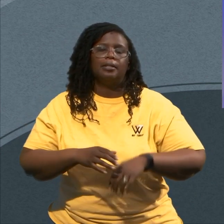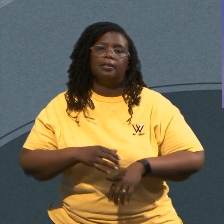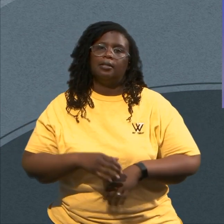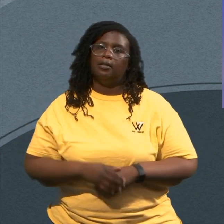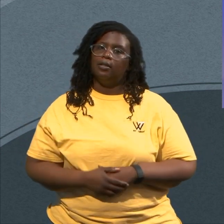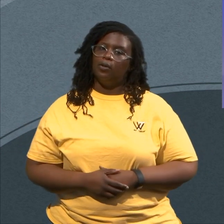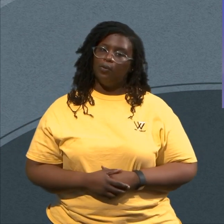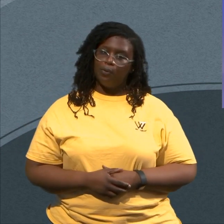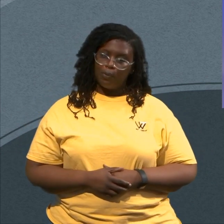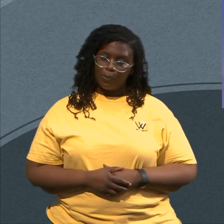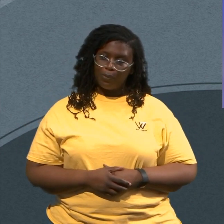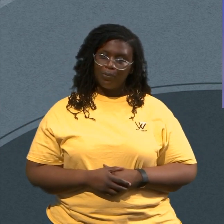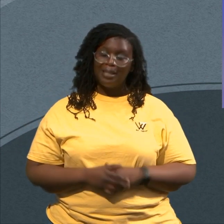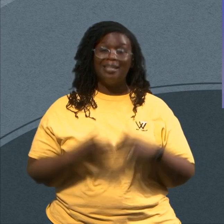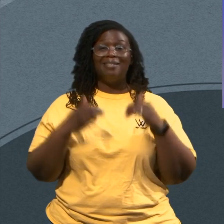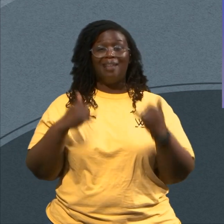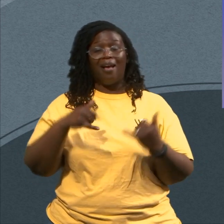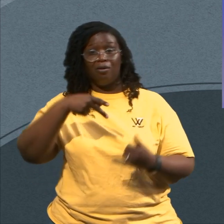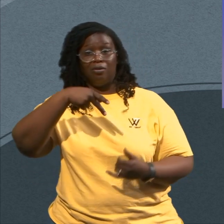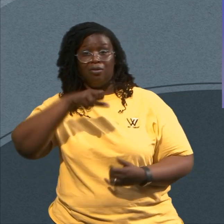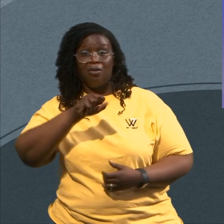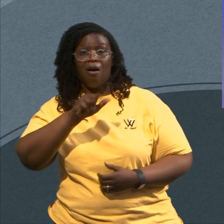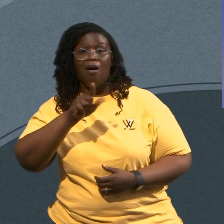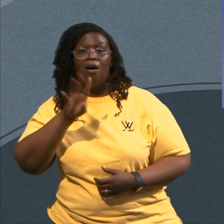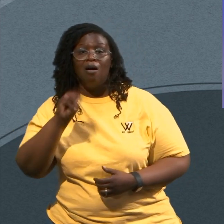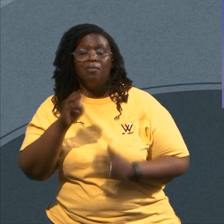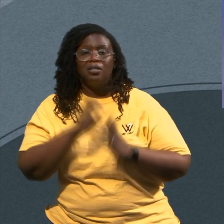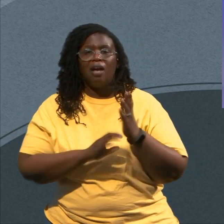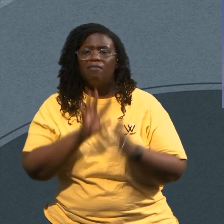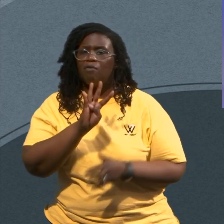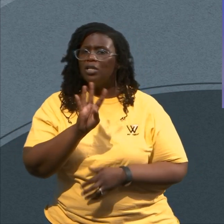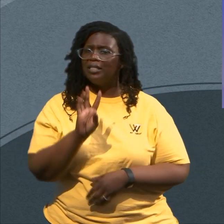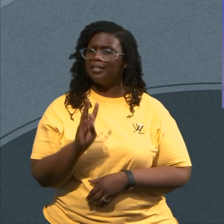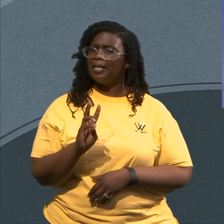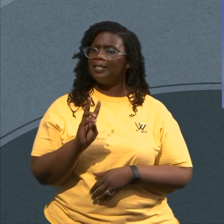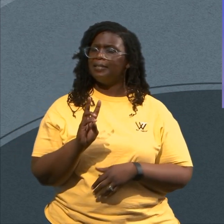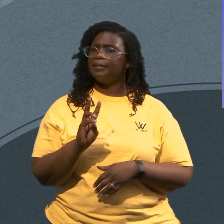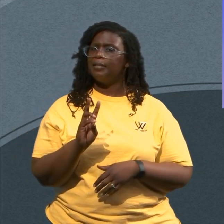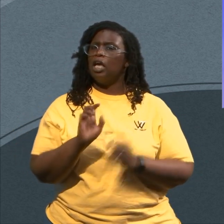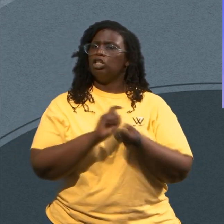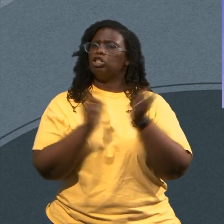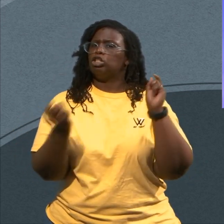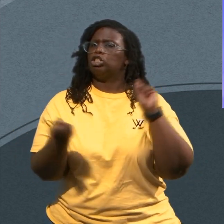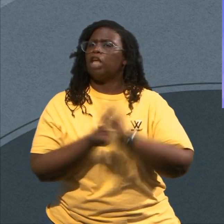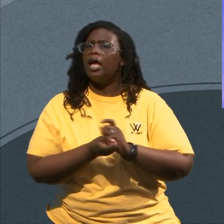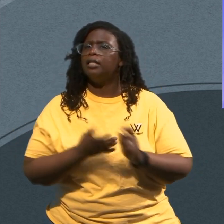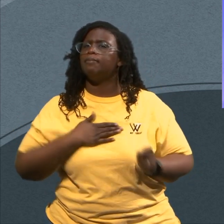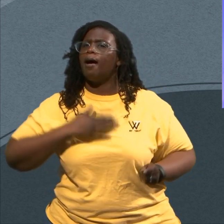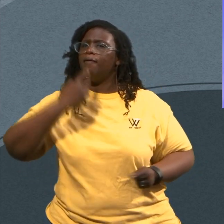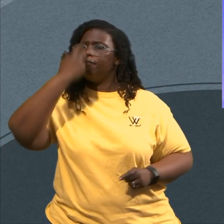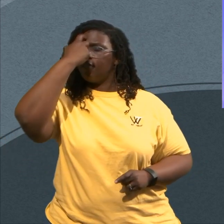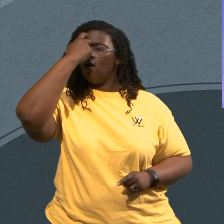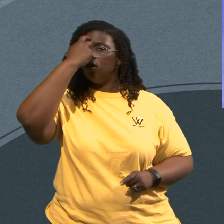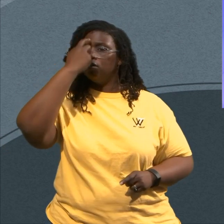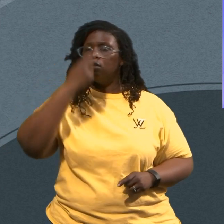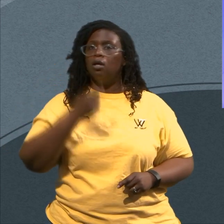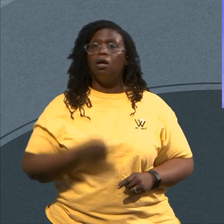Now Psalm 46 Says No Knowing God Is Grounded In Your